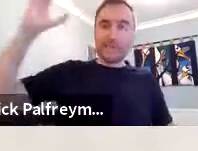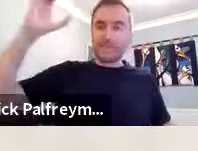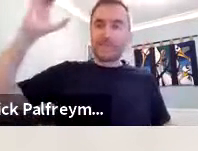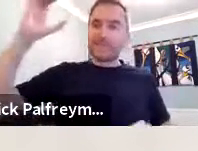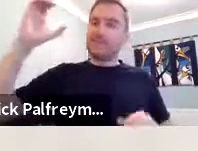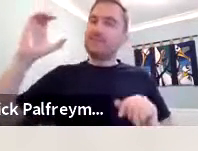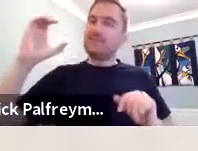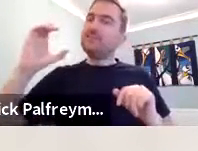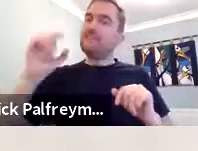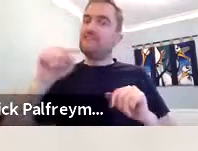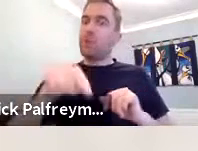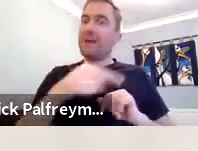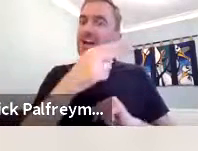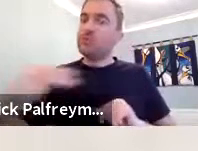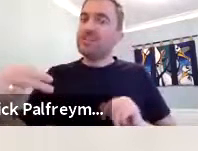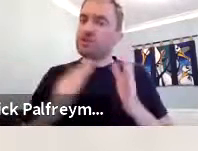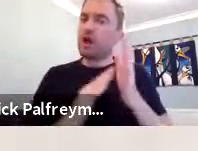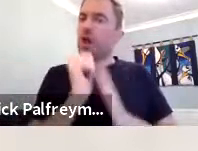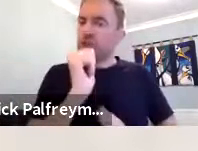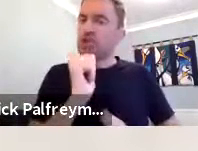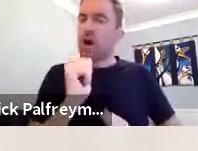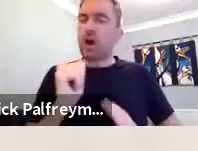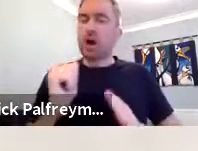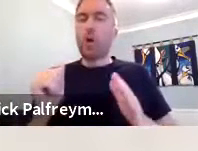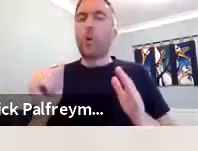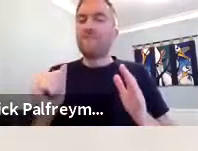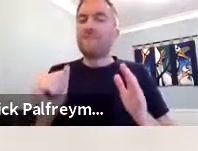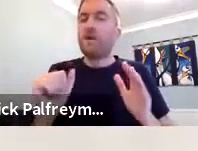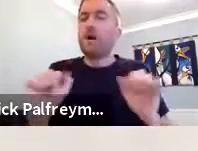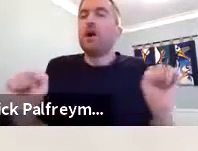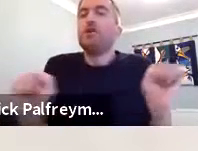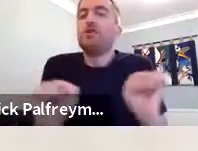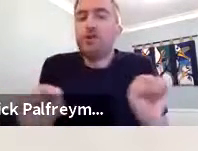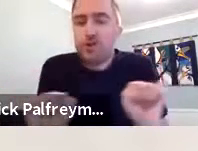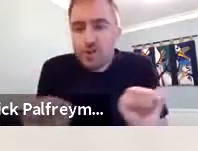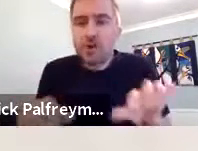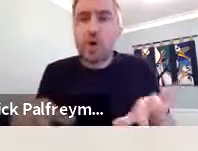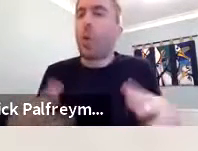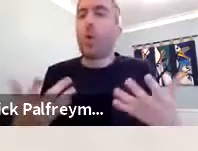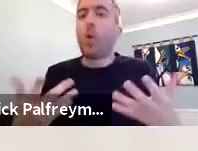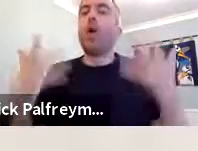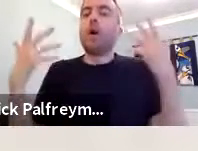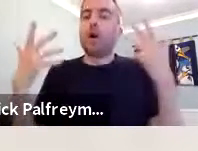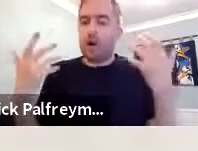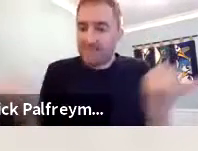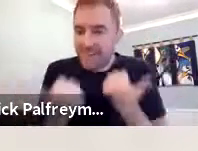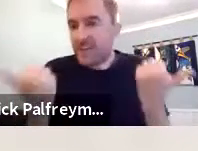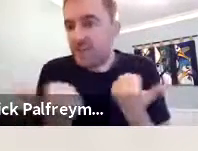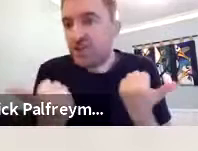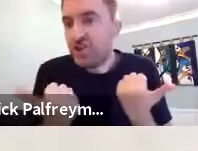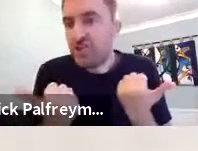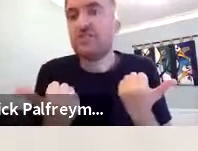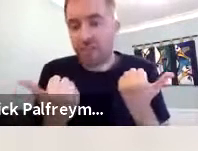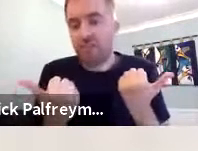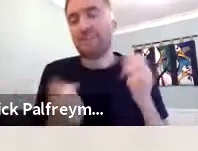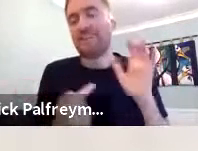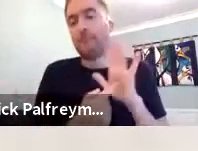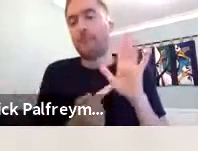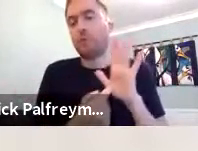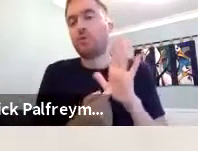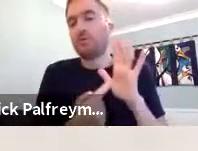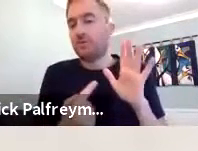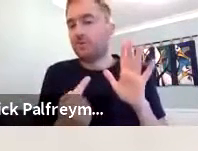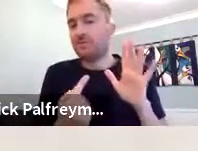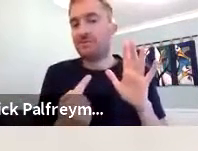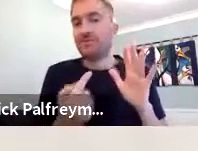But I need to inform you, you know, in terms of Indonesian culture, the use of not yet